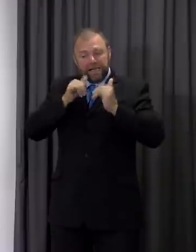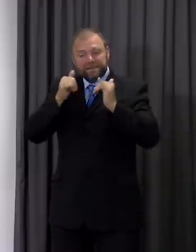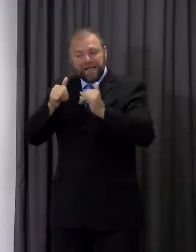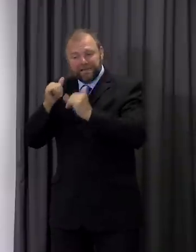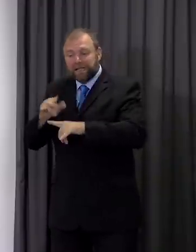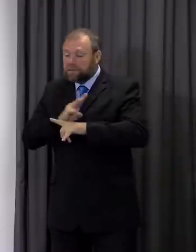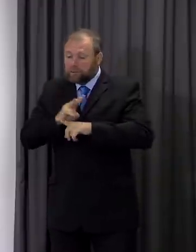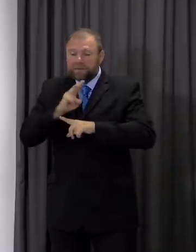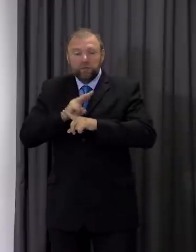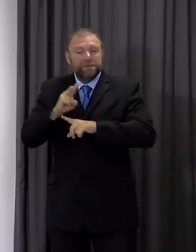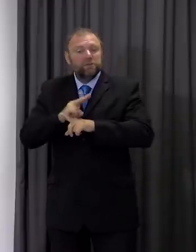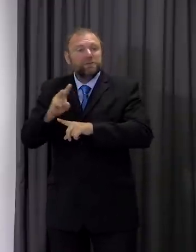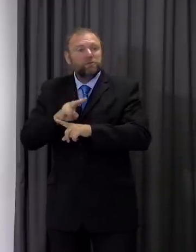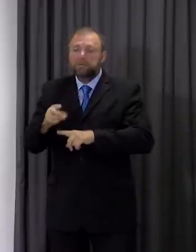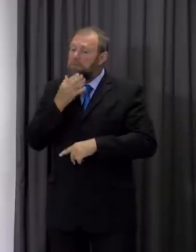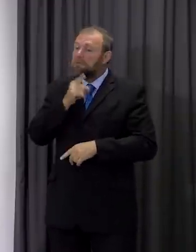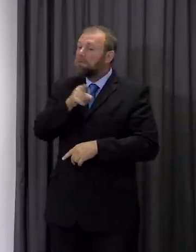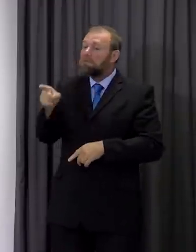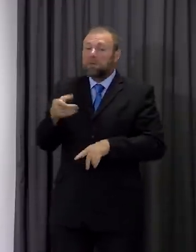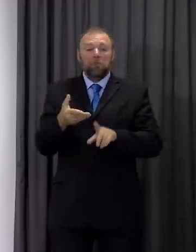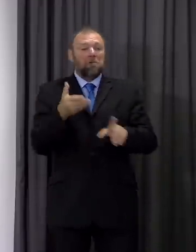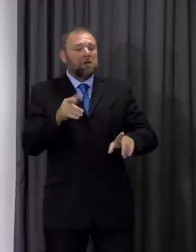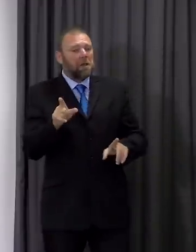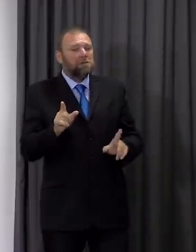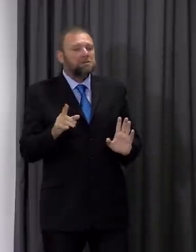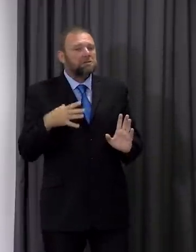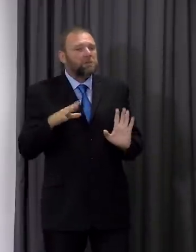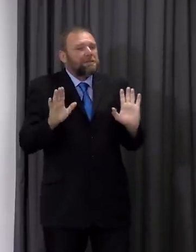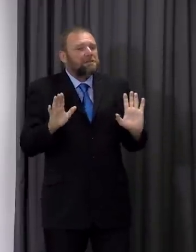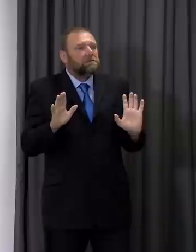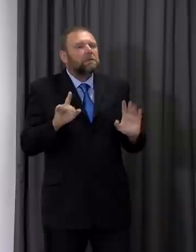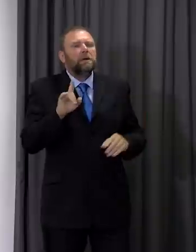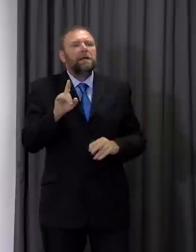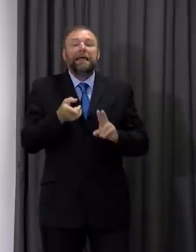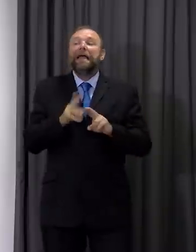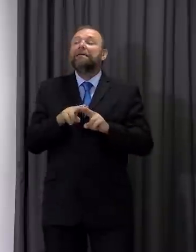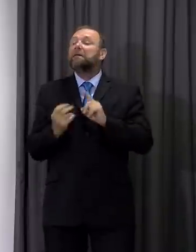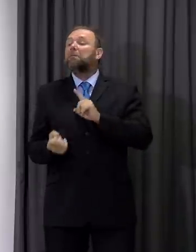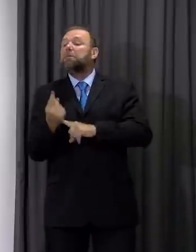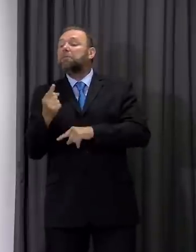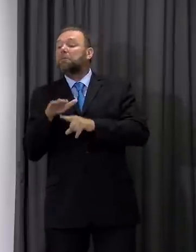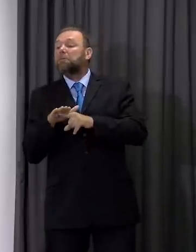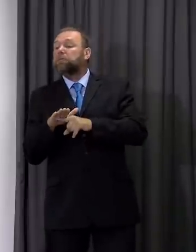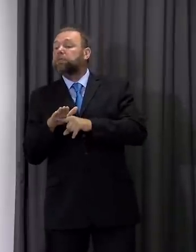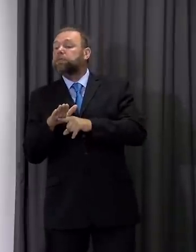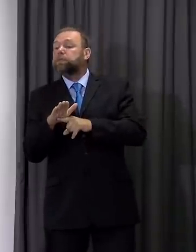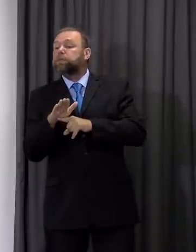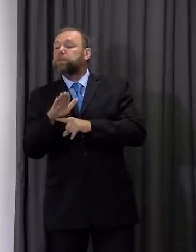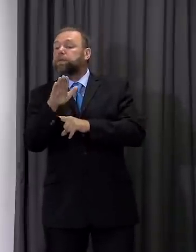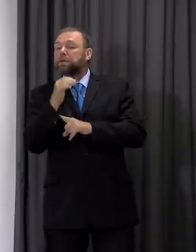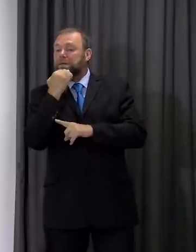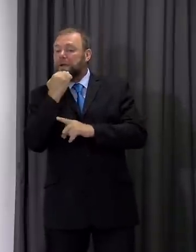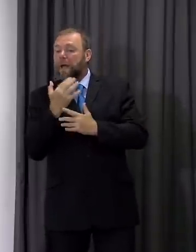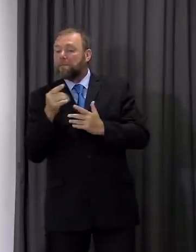regular point in testing to provide concern, but if we do have individual instances of true positive cases in care homes,